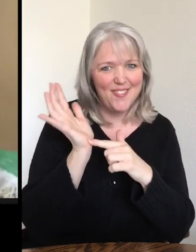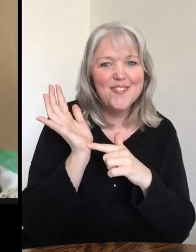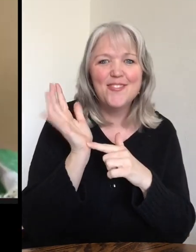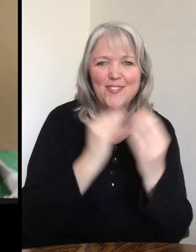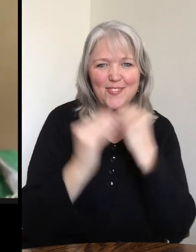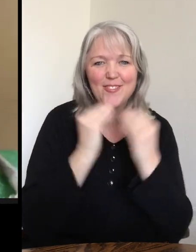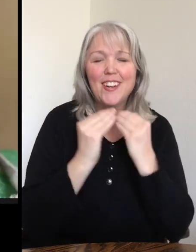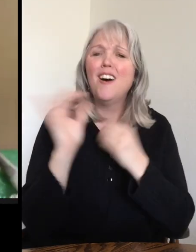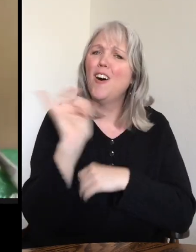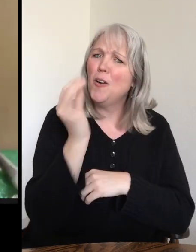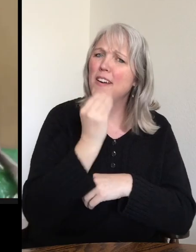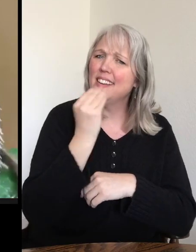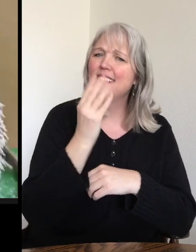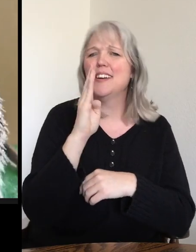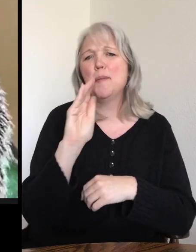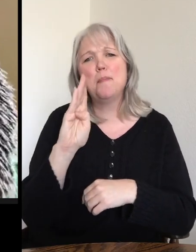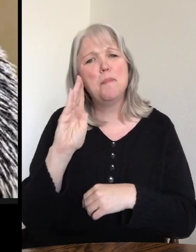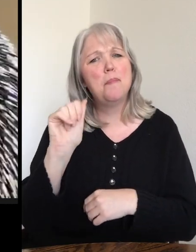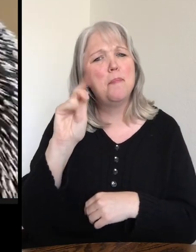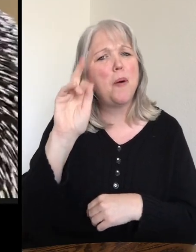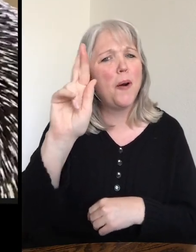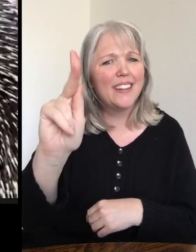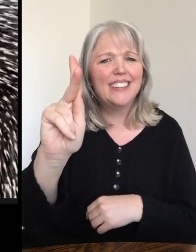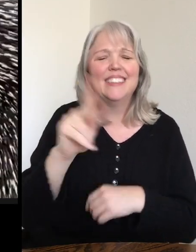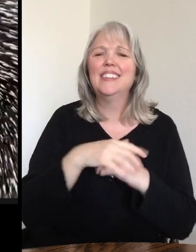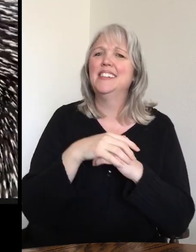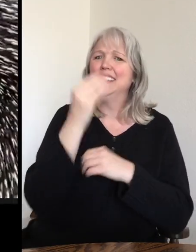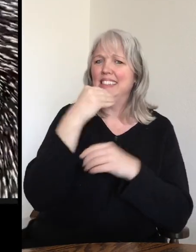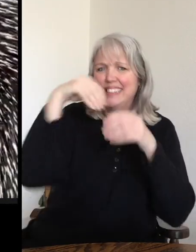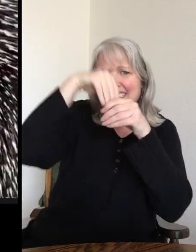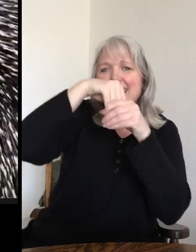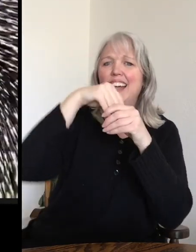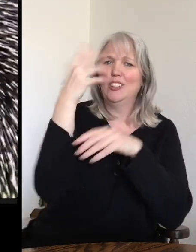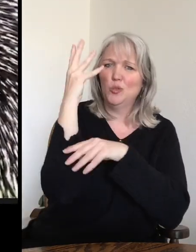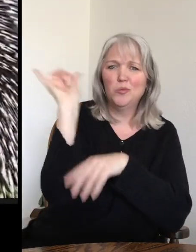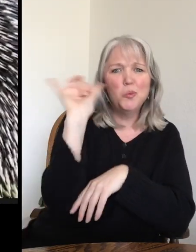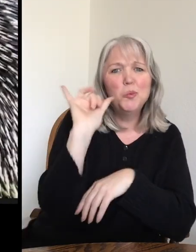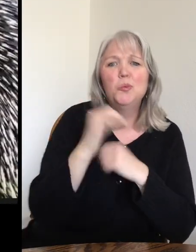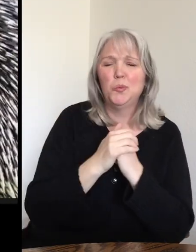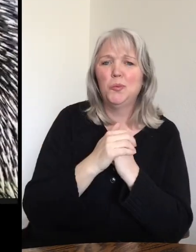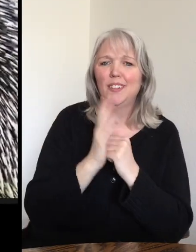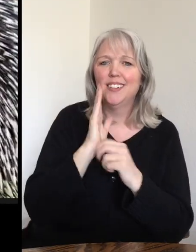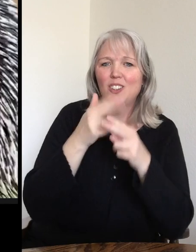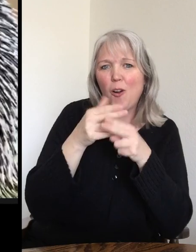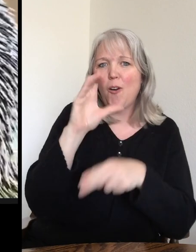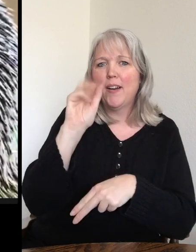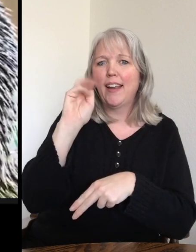And they're even known to sometimes eat on the bark and even on the inner parts of the trees called the Cambria layer.